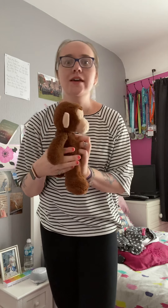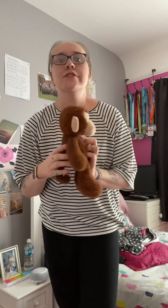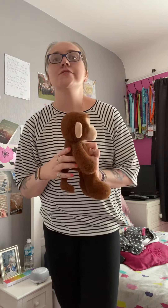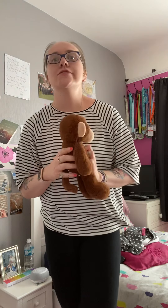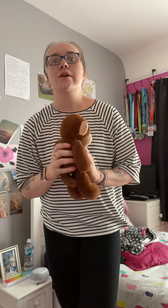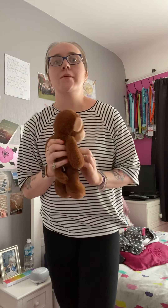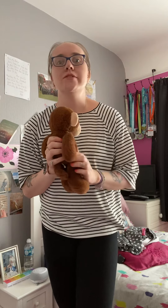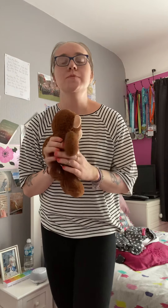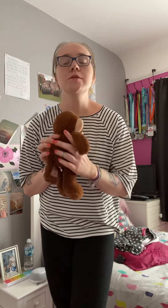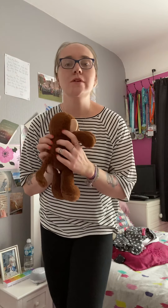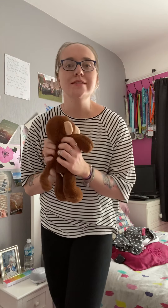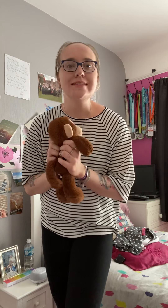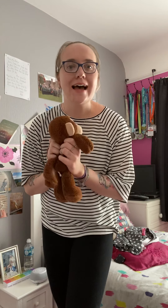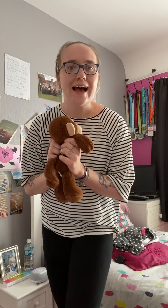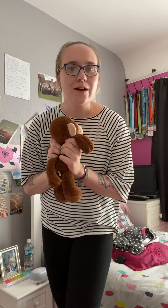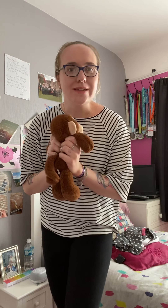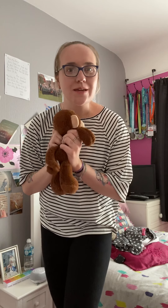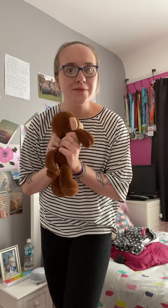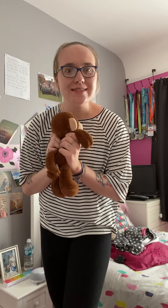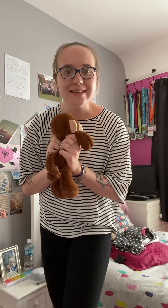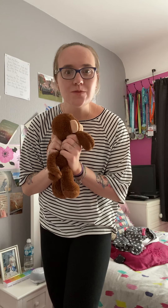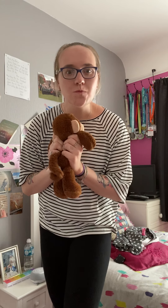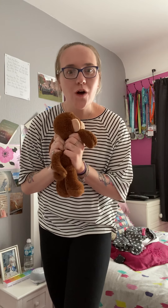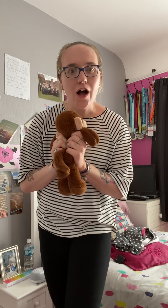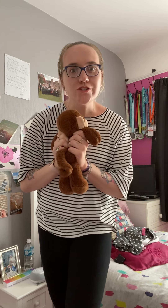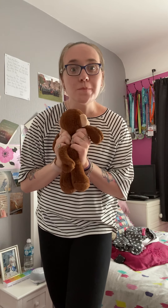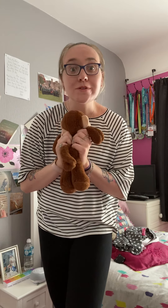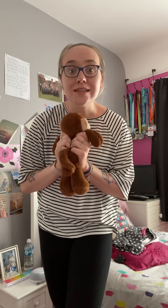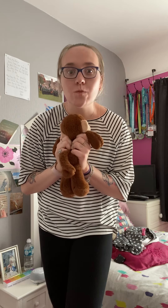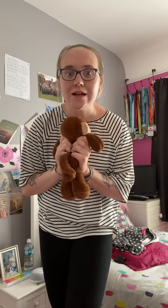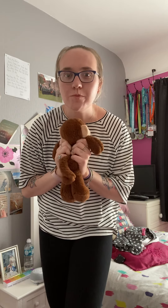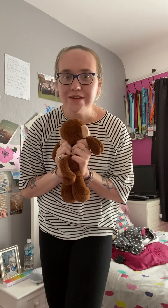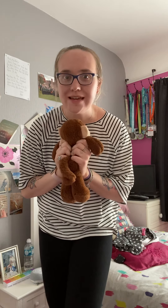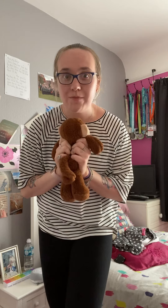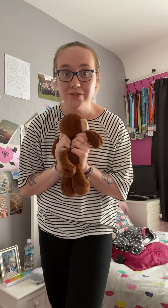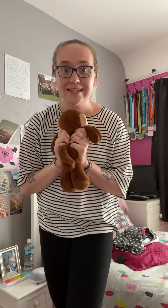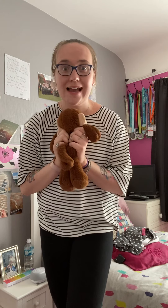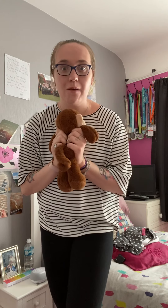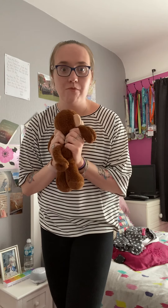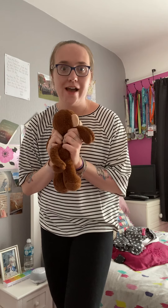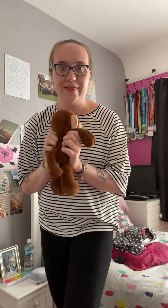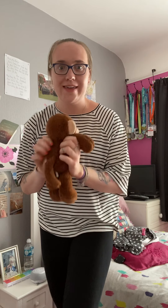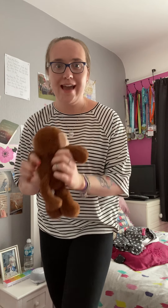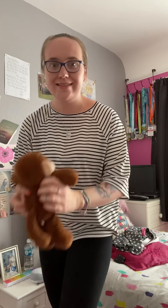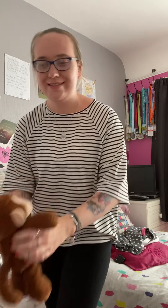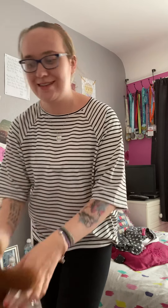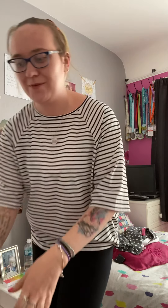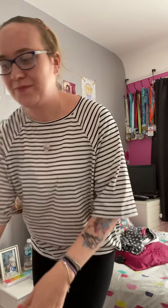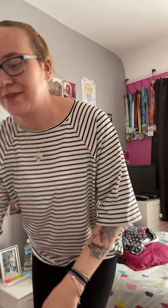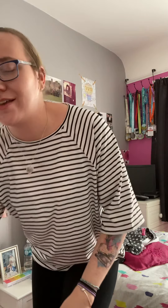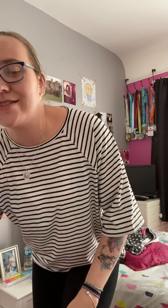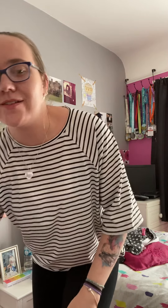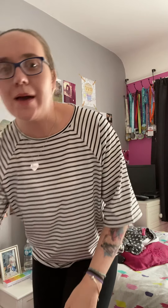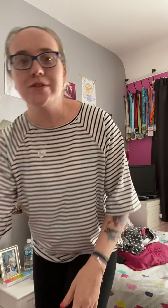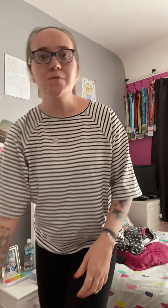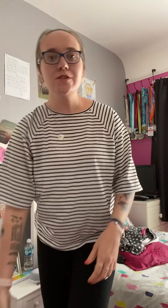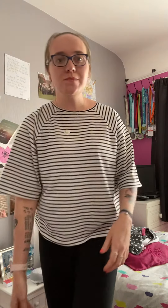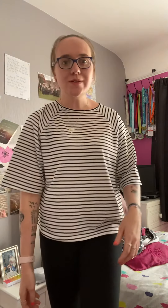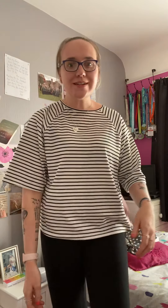So I'm going to put Monty down. He will sit and watch but I will bring him onto the camera at the end. So let me just put the music